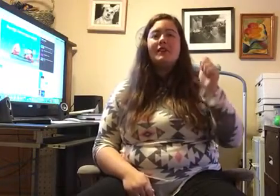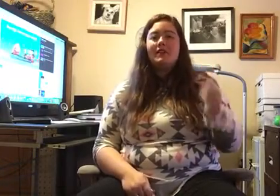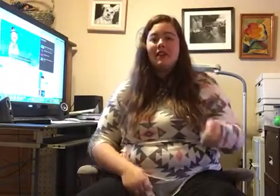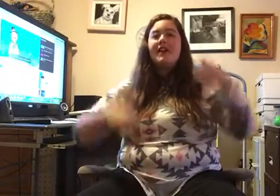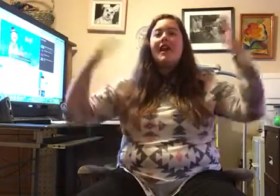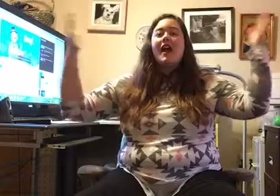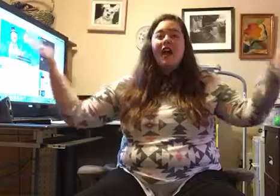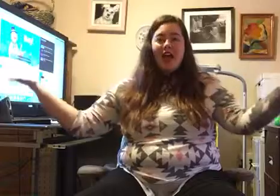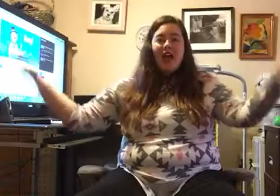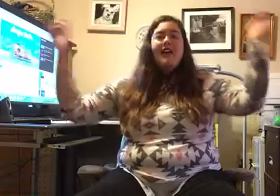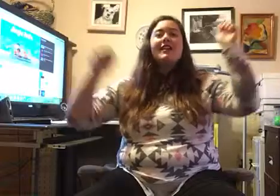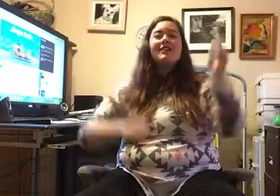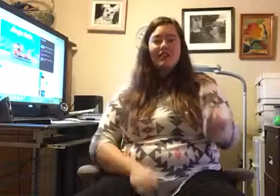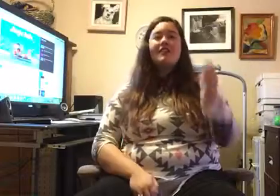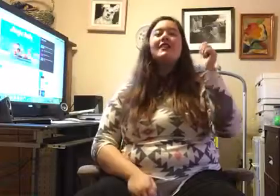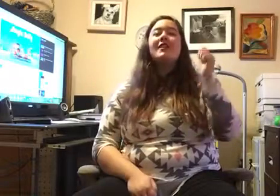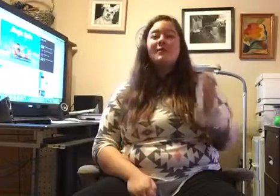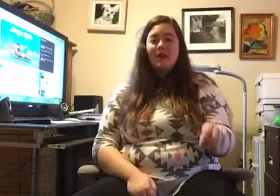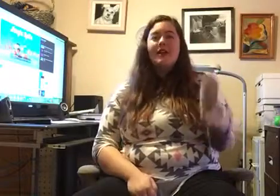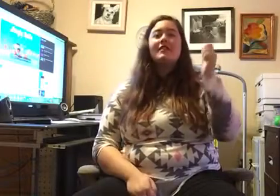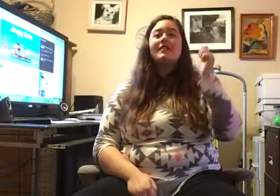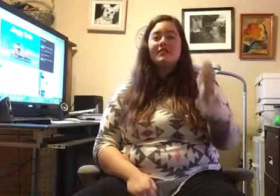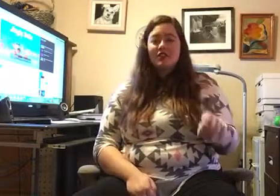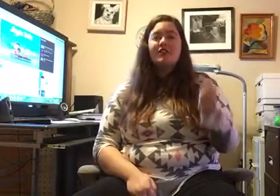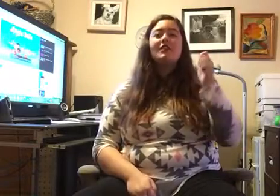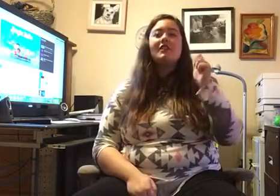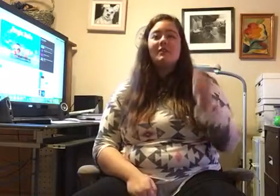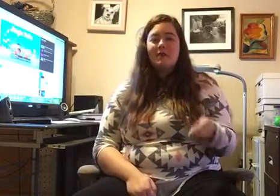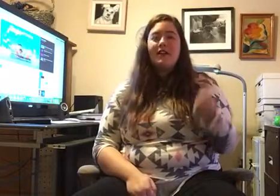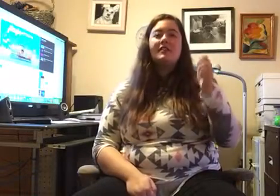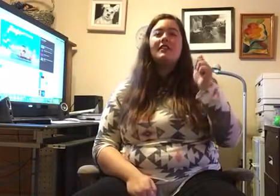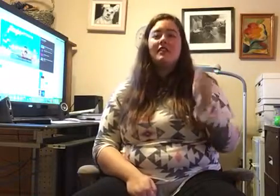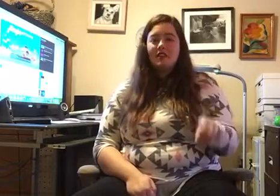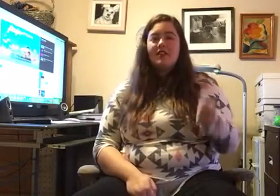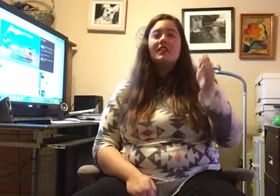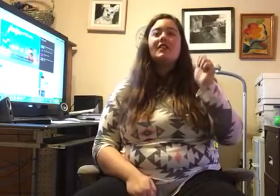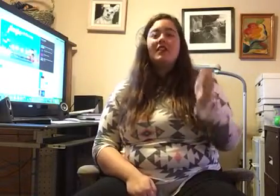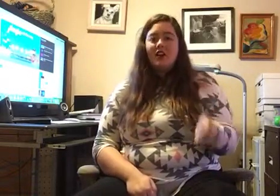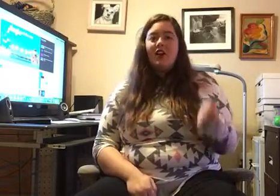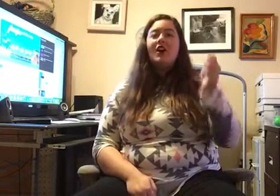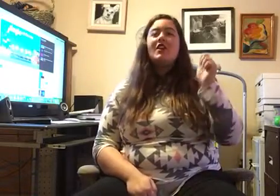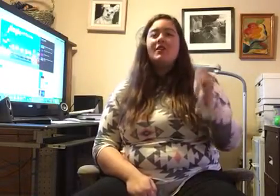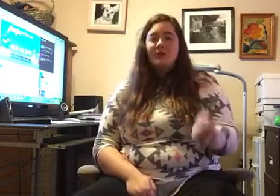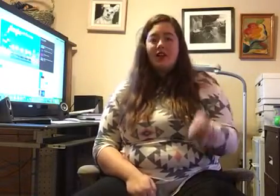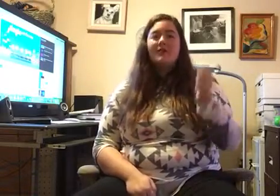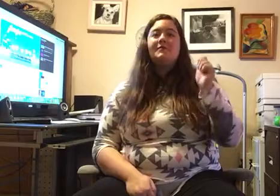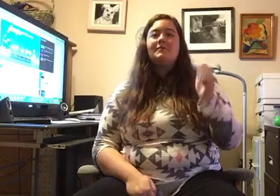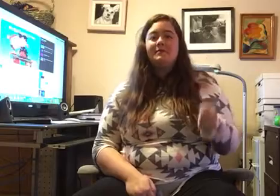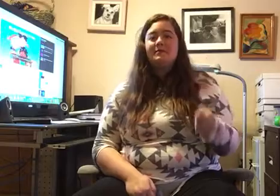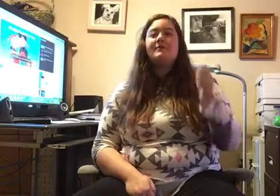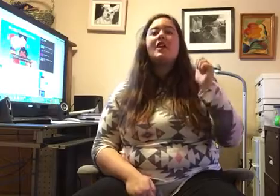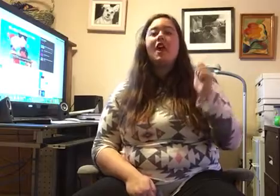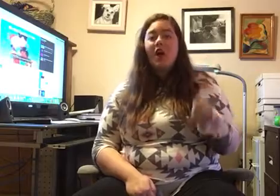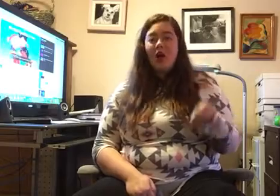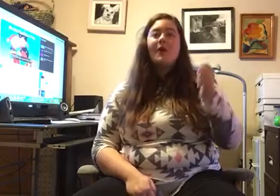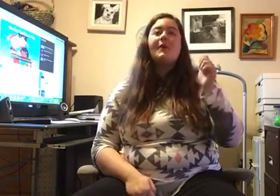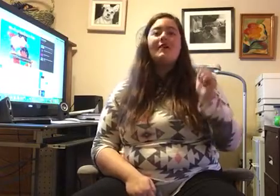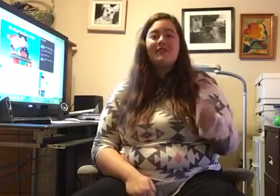sleigh. Hey, jingle bells, jingle bells, jingle all the way. The fun